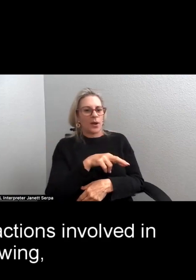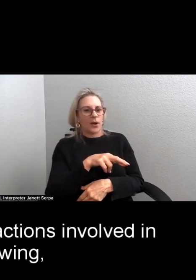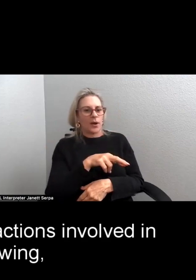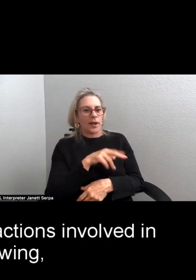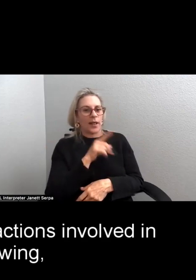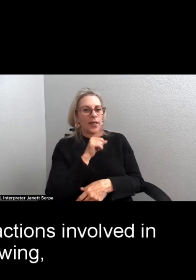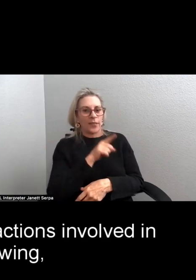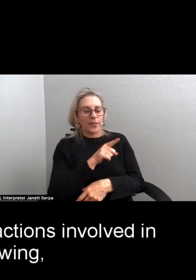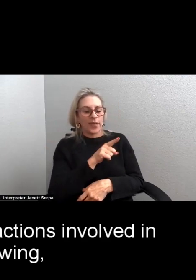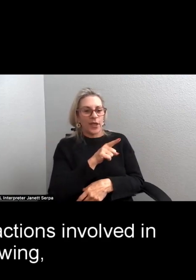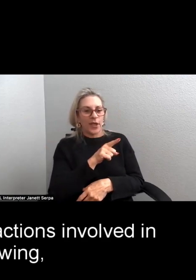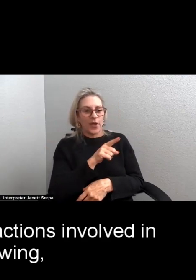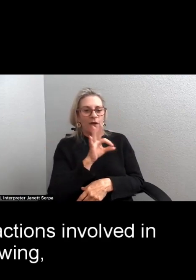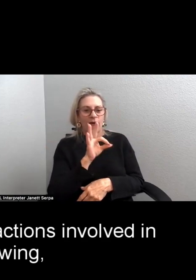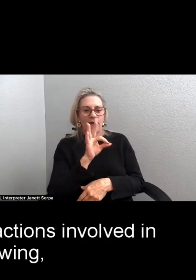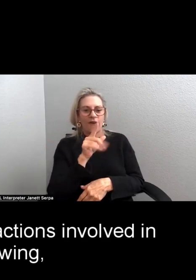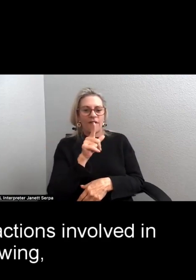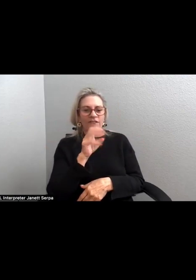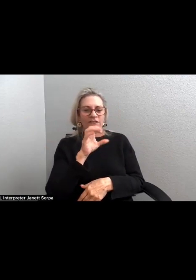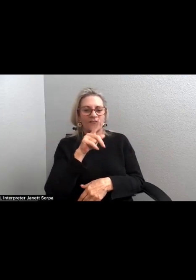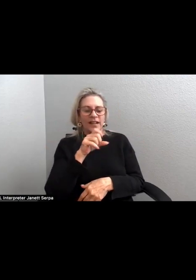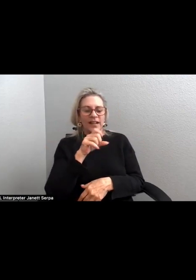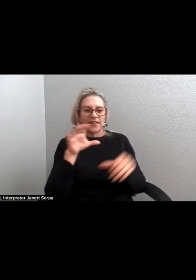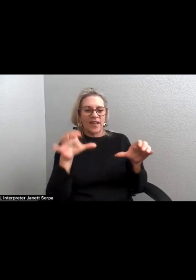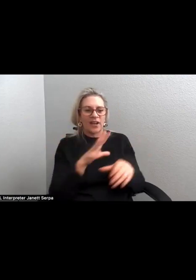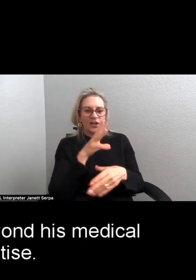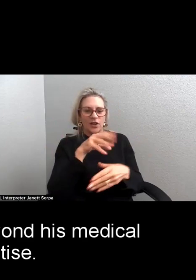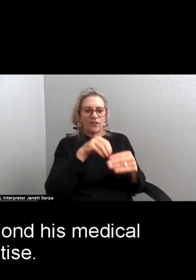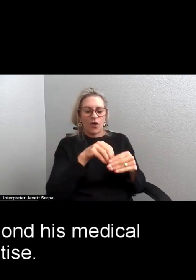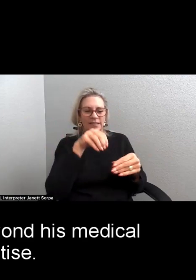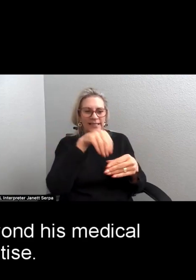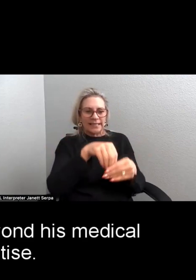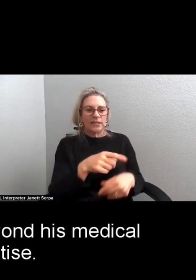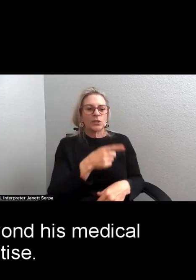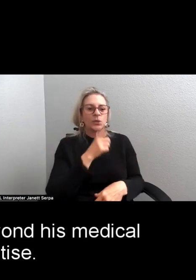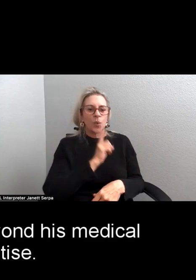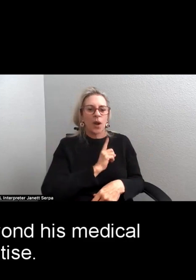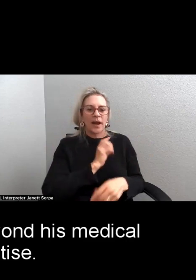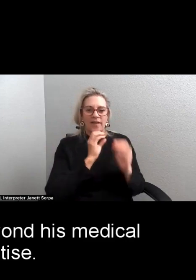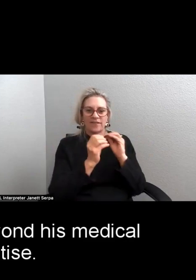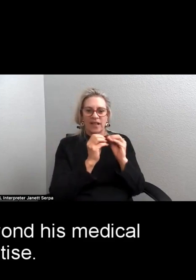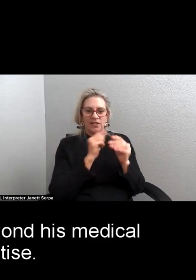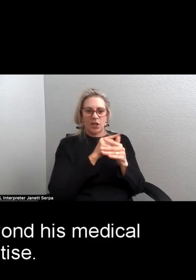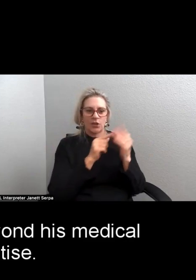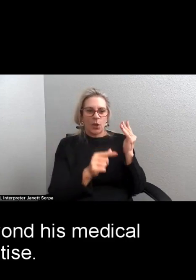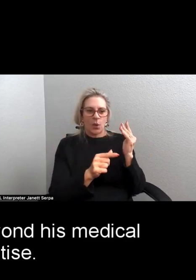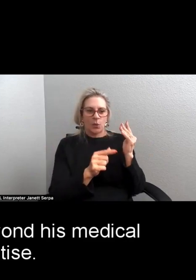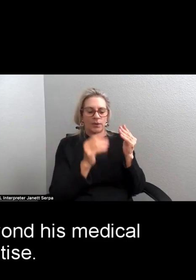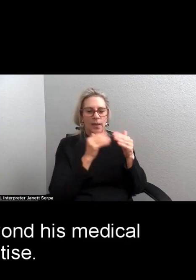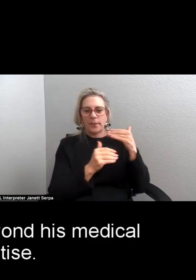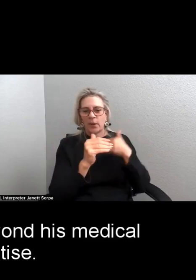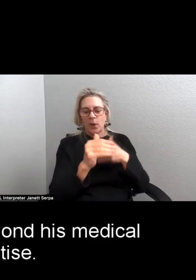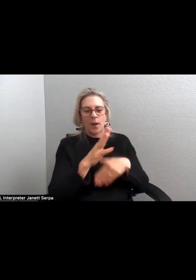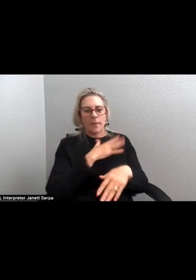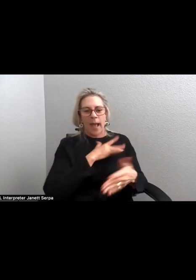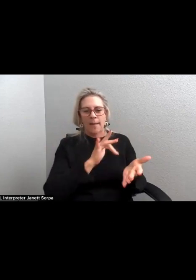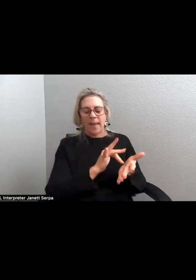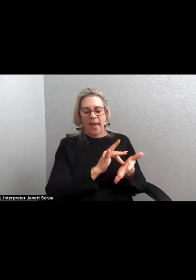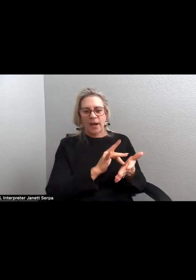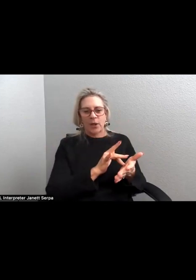are reflexive actions involved in swallowing, fixing those is beyond his medical expertise.